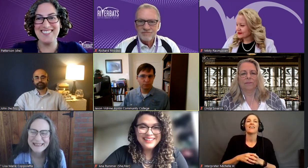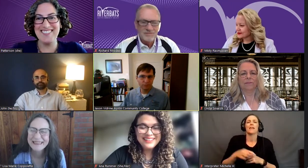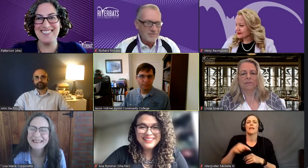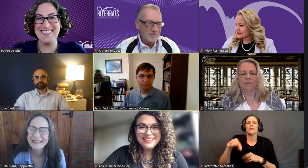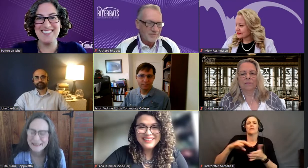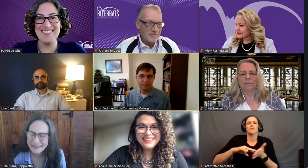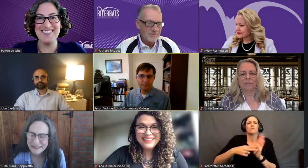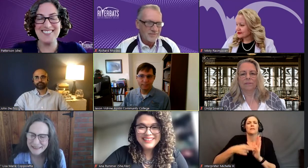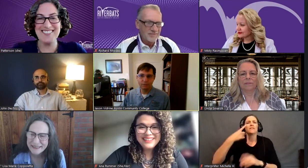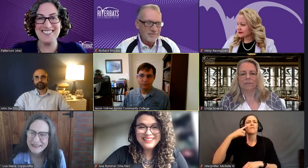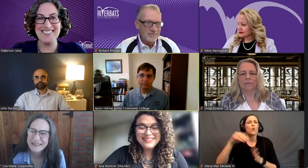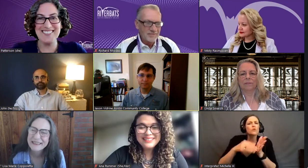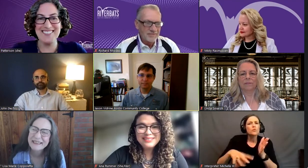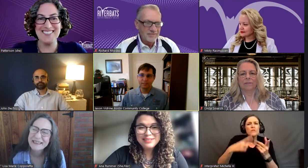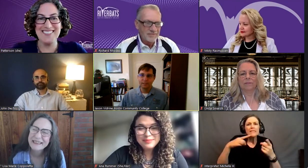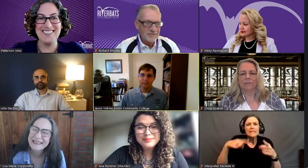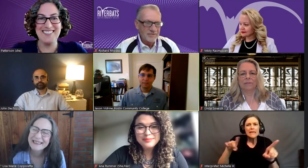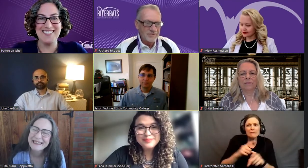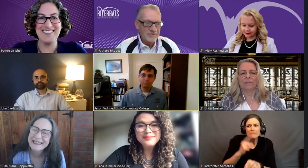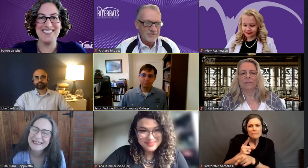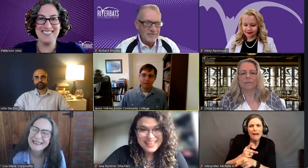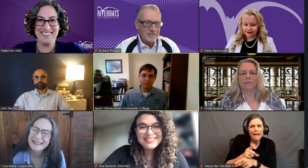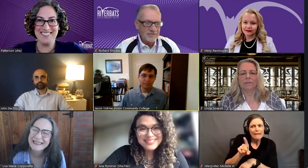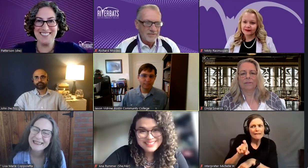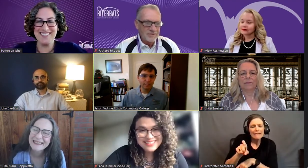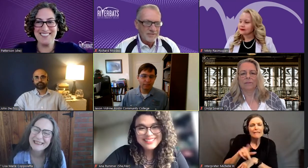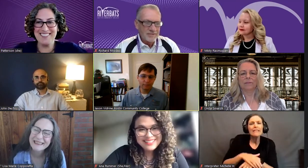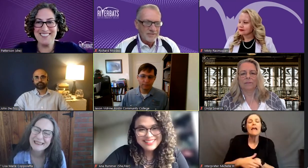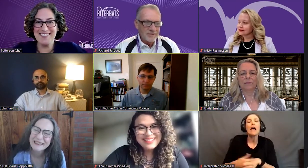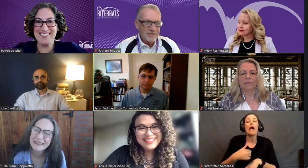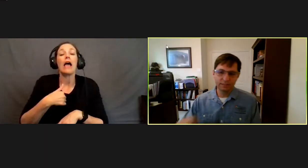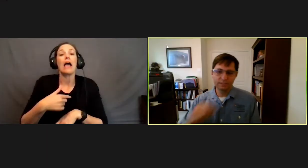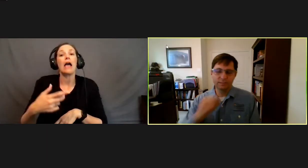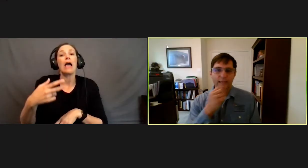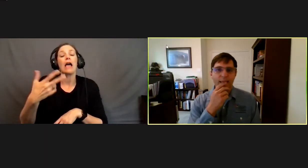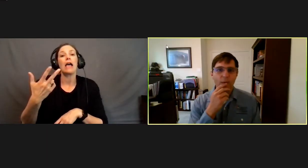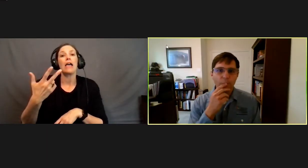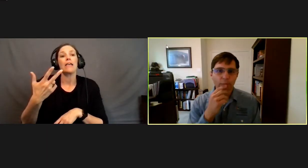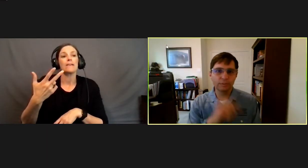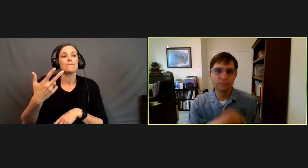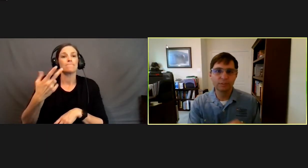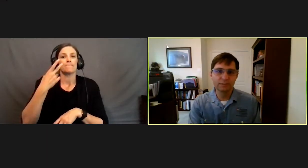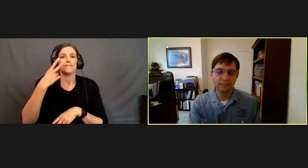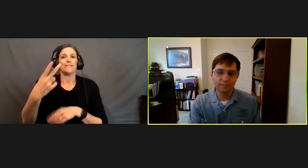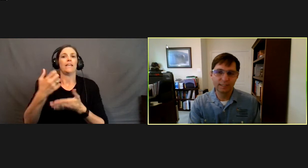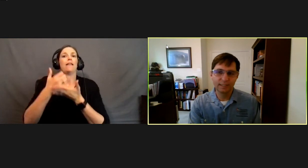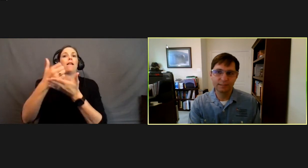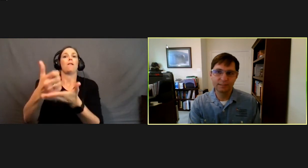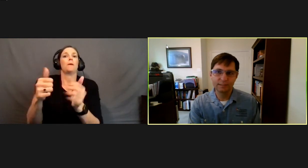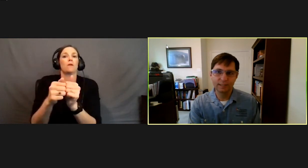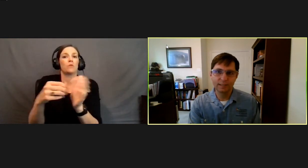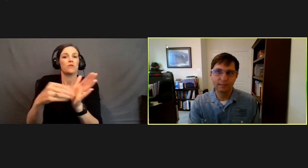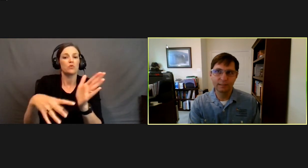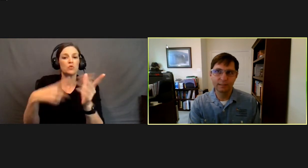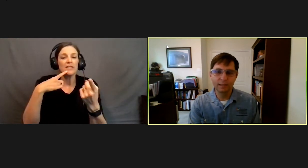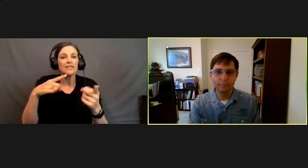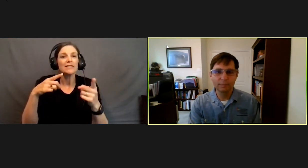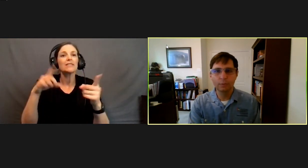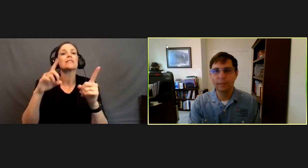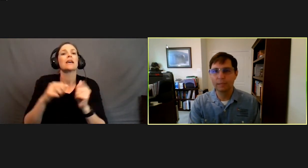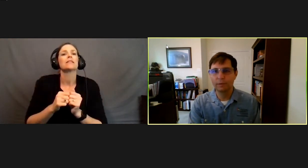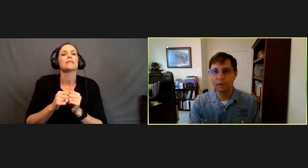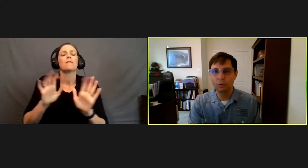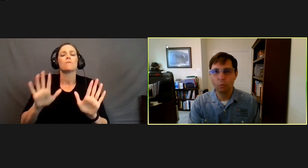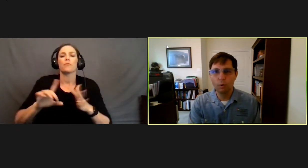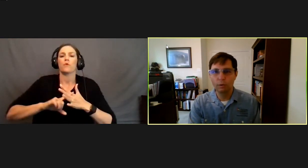for student success? Is that correct? I see this helping with student success. And let me